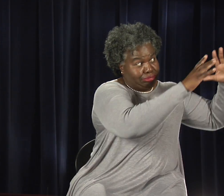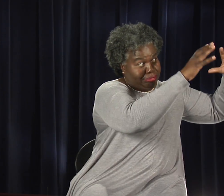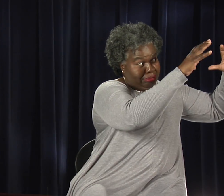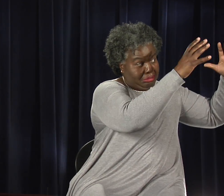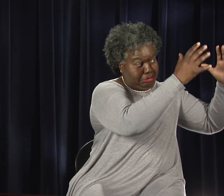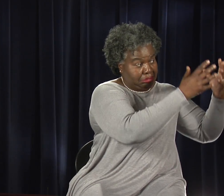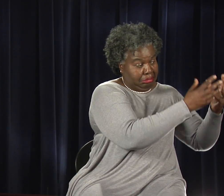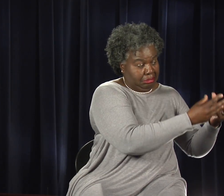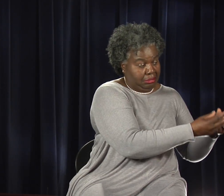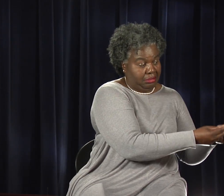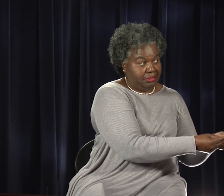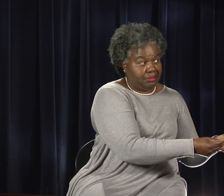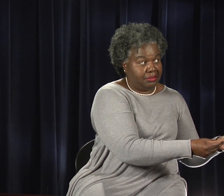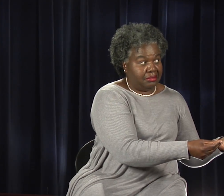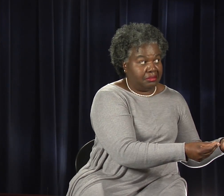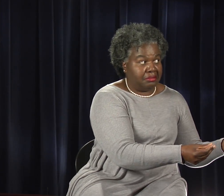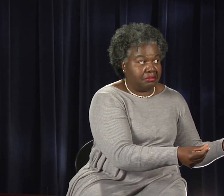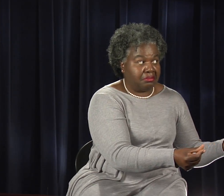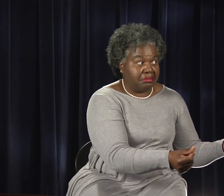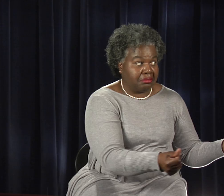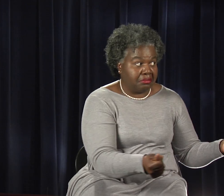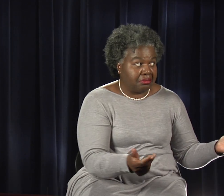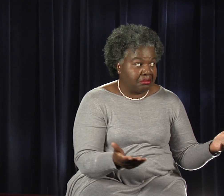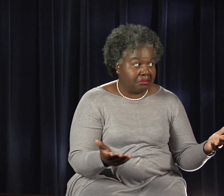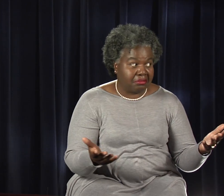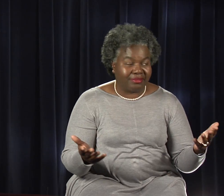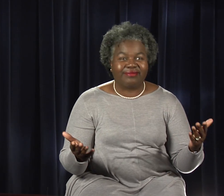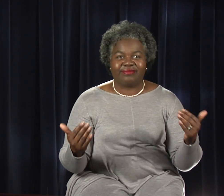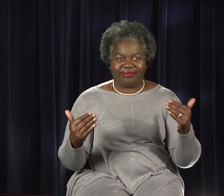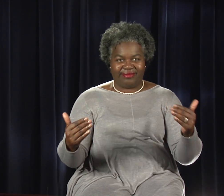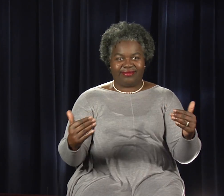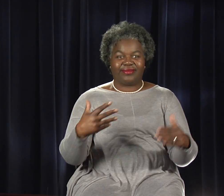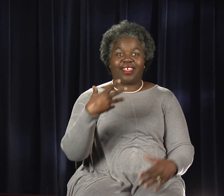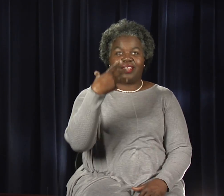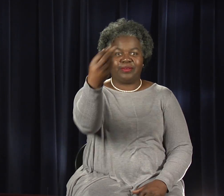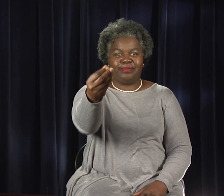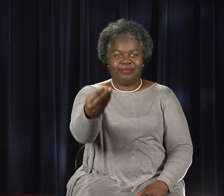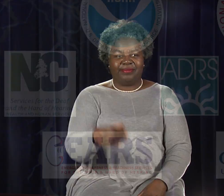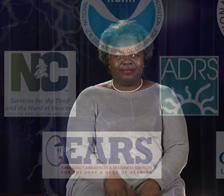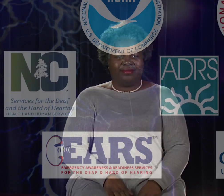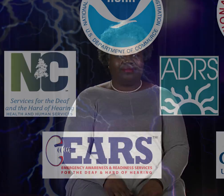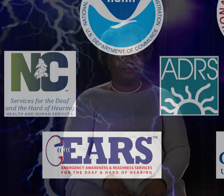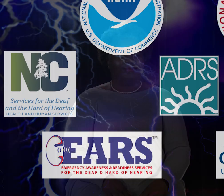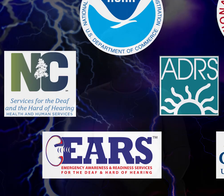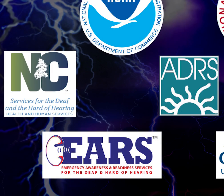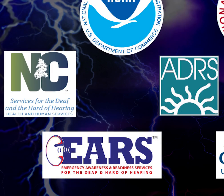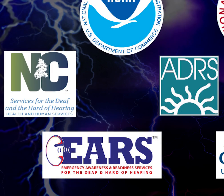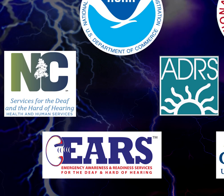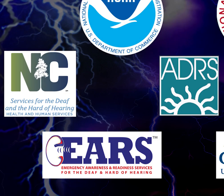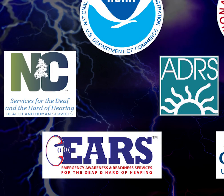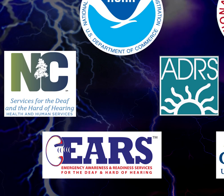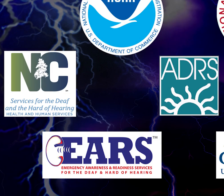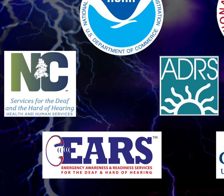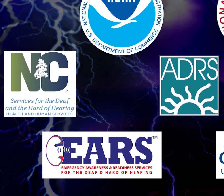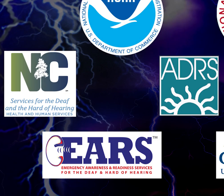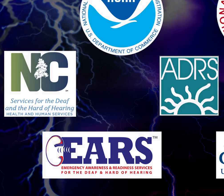We'll see you later. We'll see later. see later.